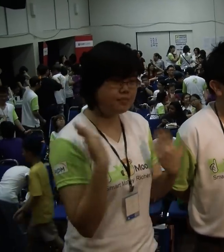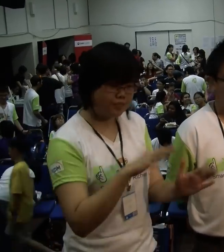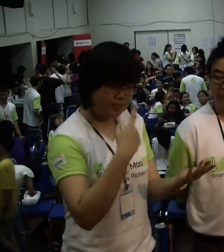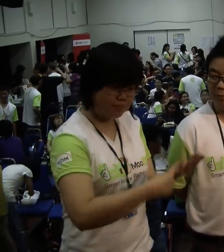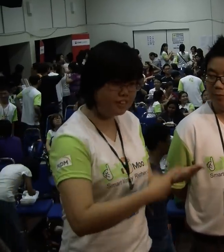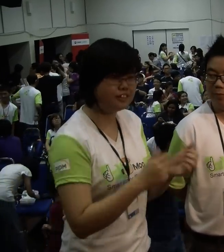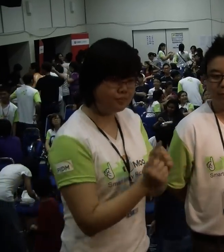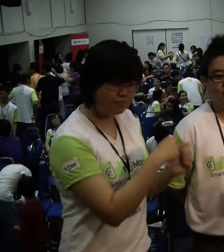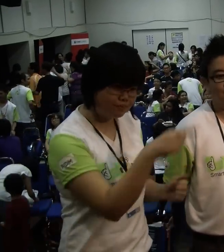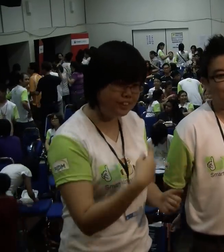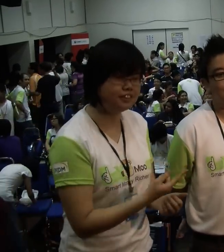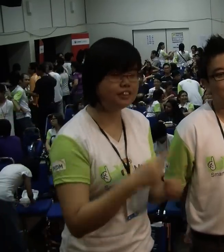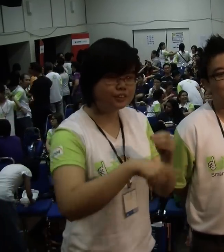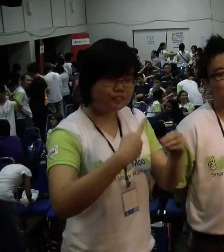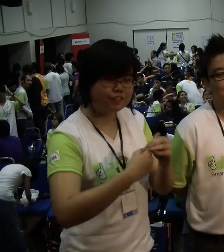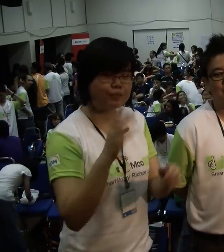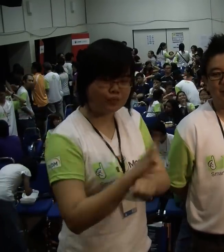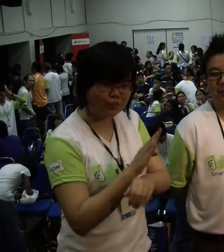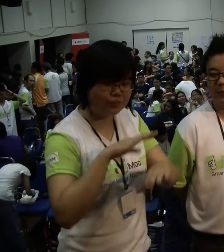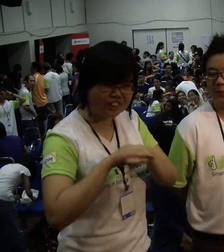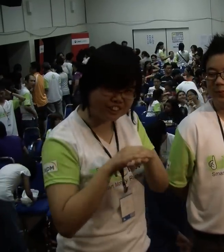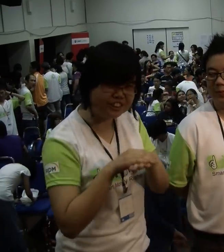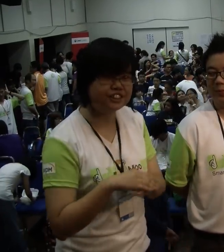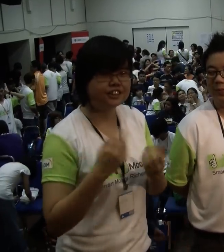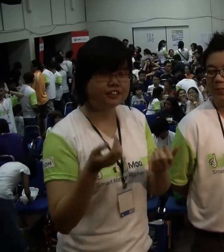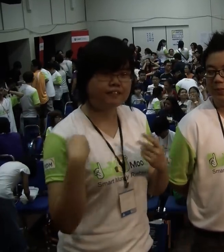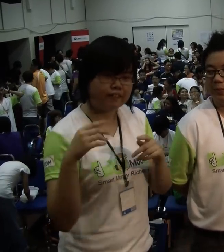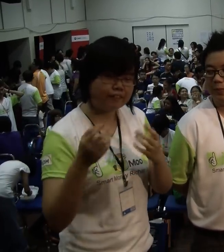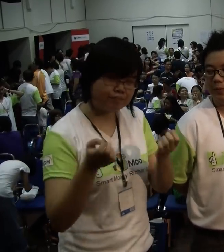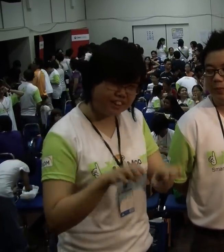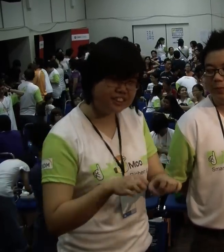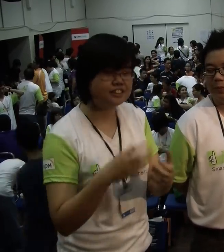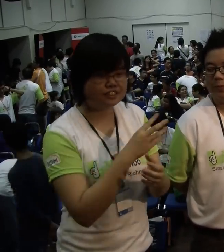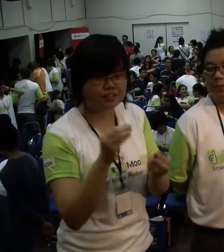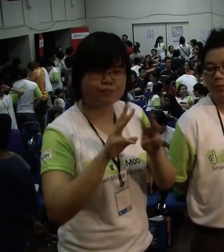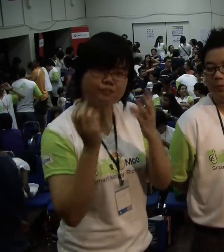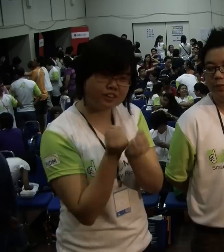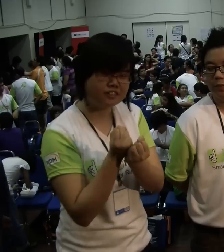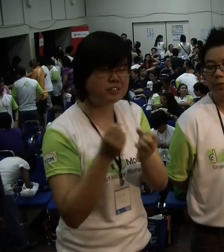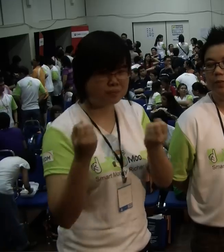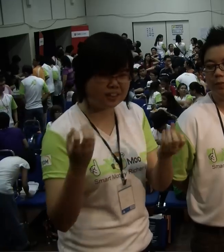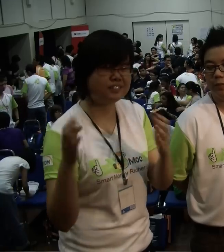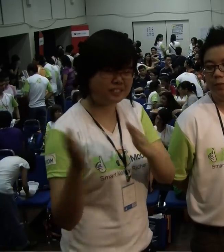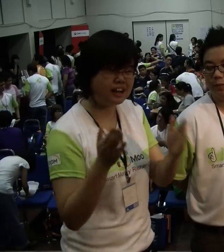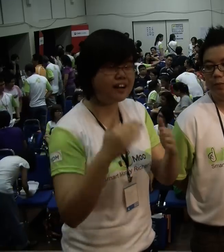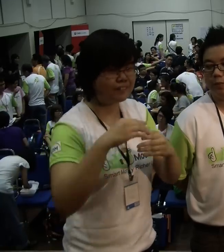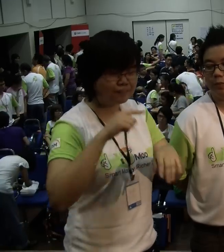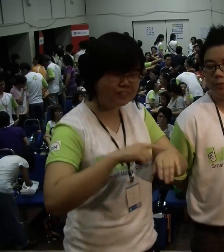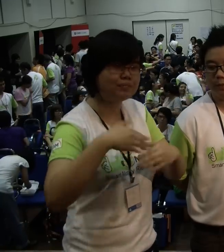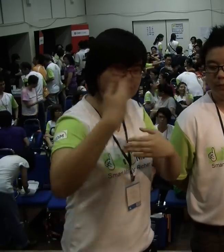future. Yes, we've discussed it with the group. And we're planning a business English event and workshop. We have a lot of things planned, but